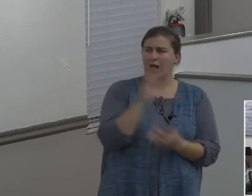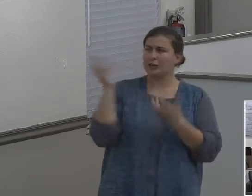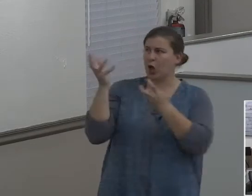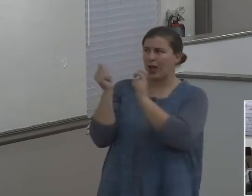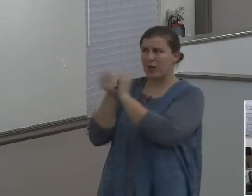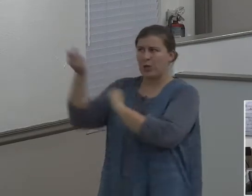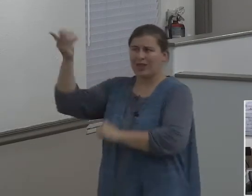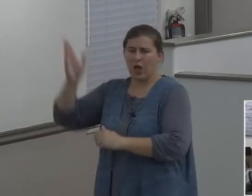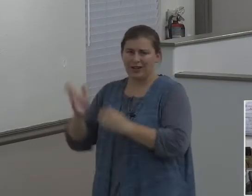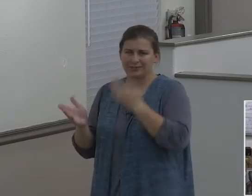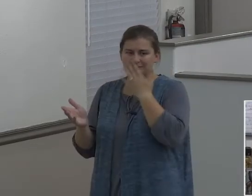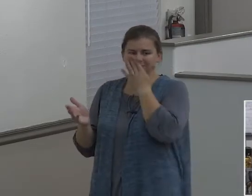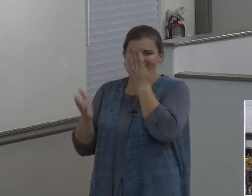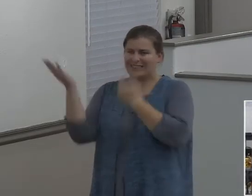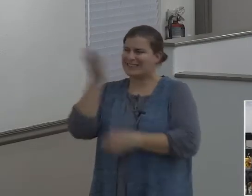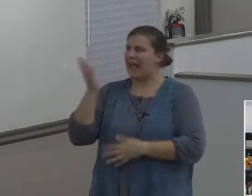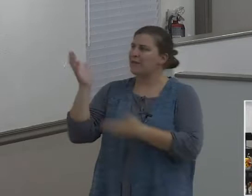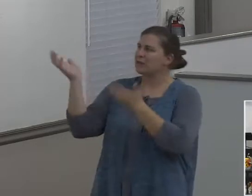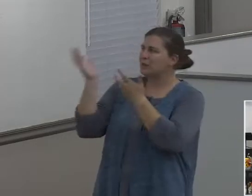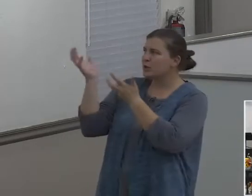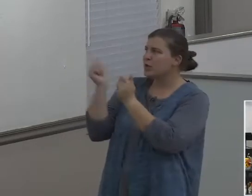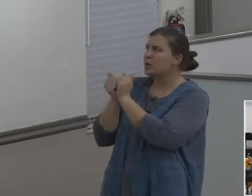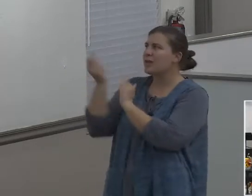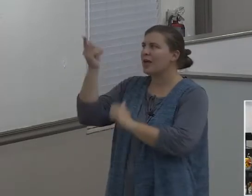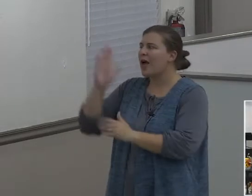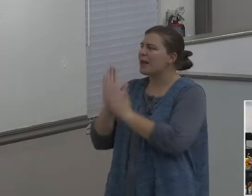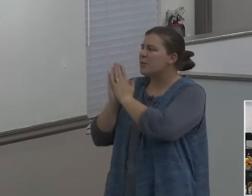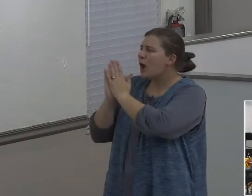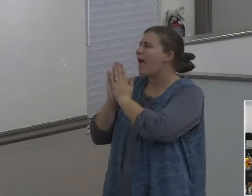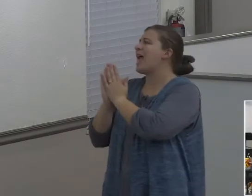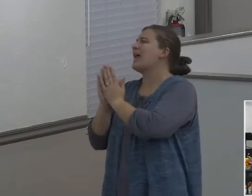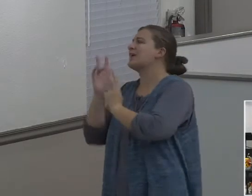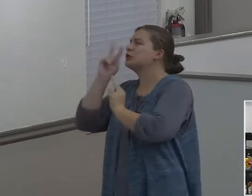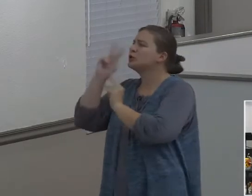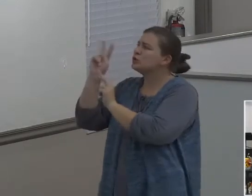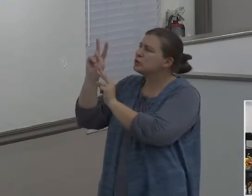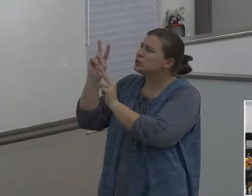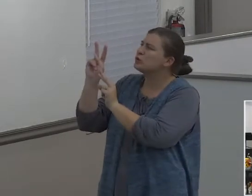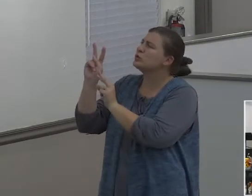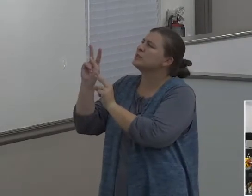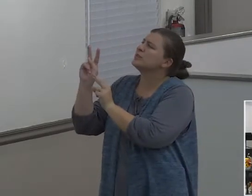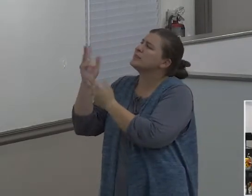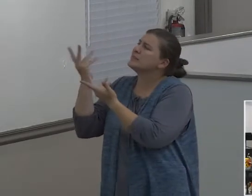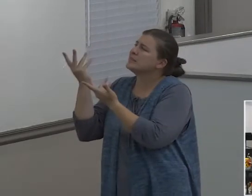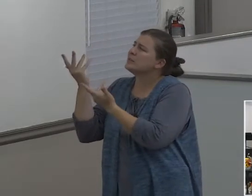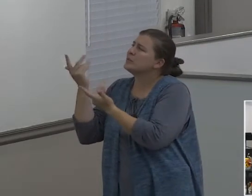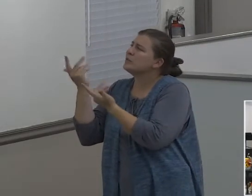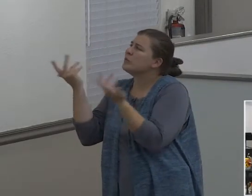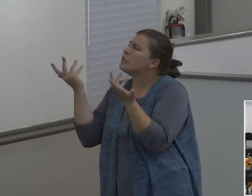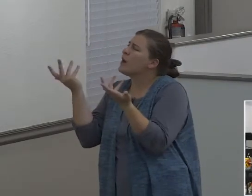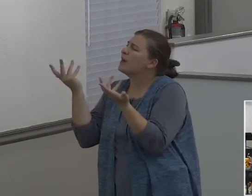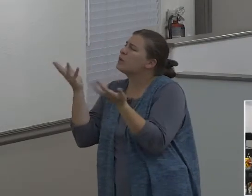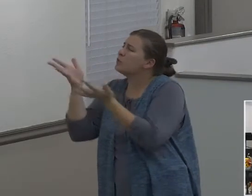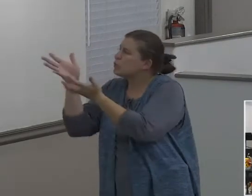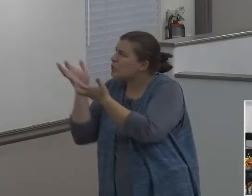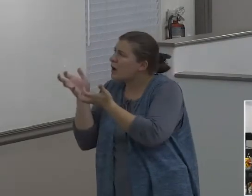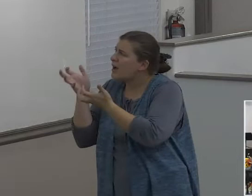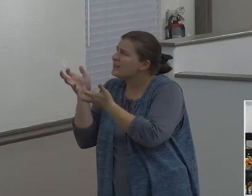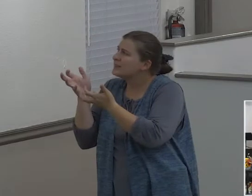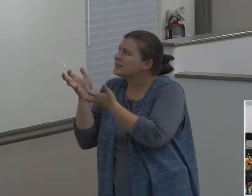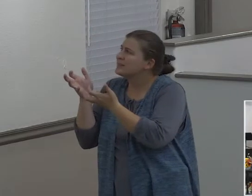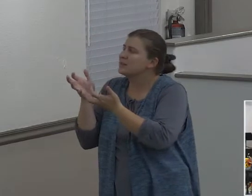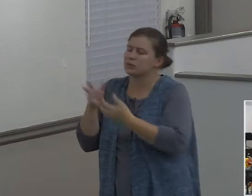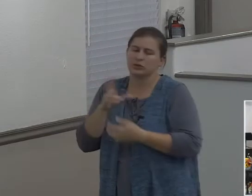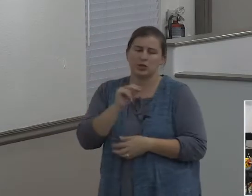God, he's never praying, he's never looking to the Lord for wisdom, he's just looking at what he wants and what he desires, and that's what he's going